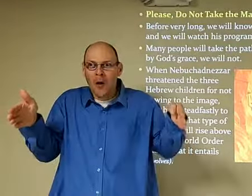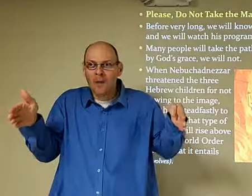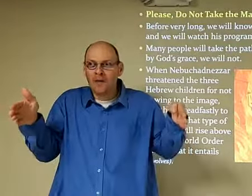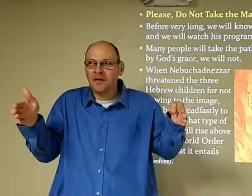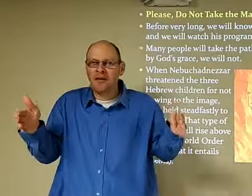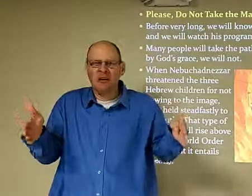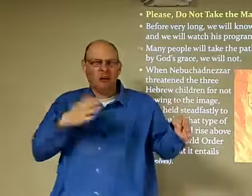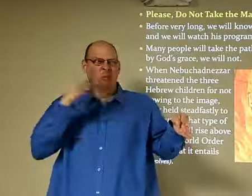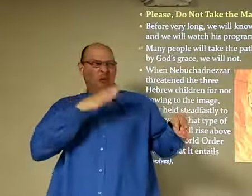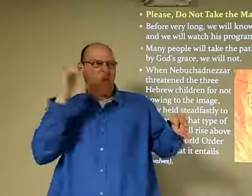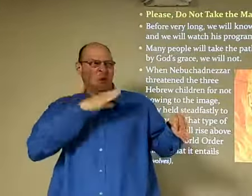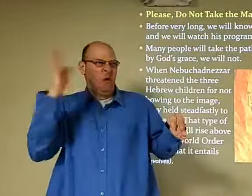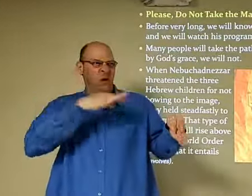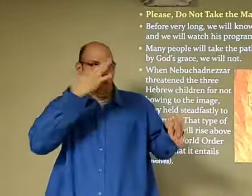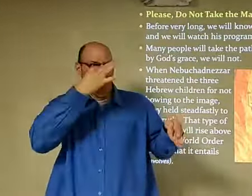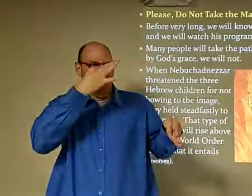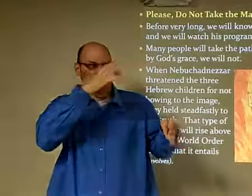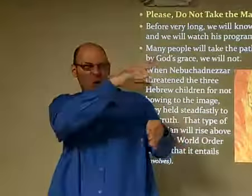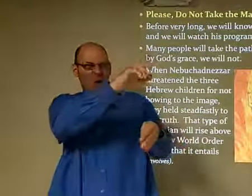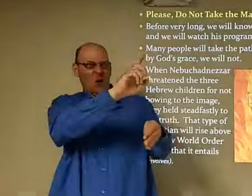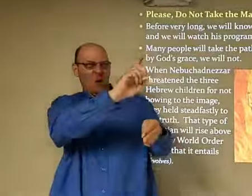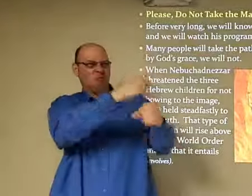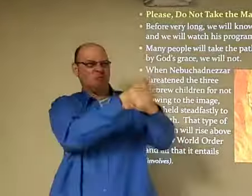today you know it would be just so hot and so forth